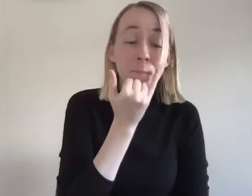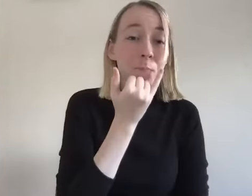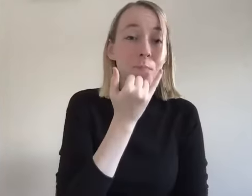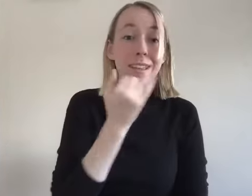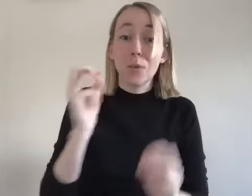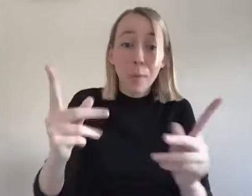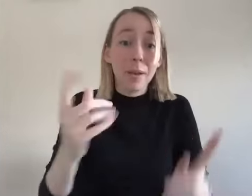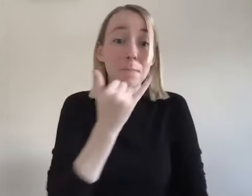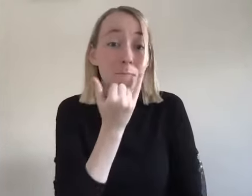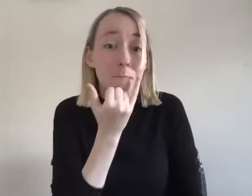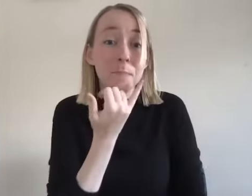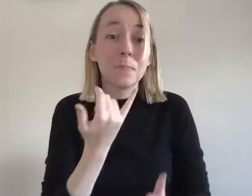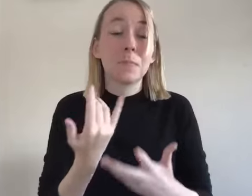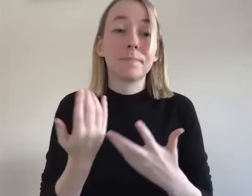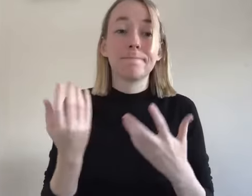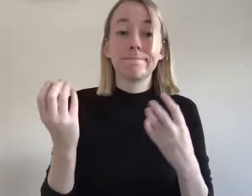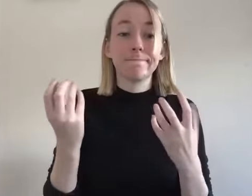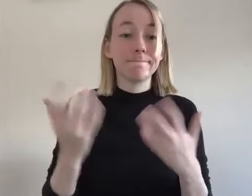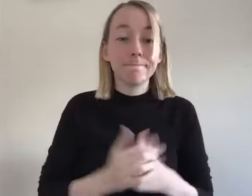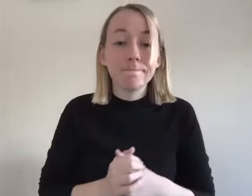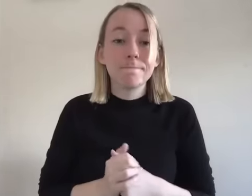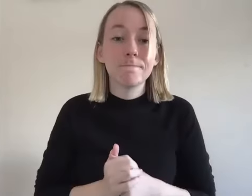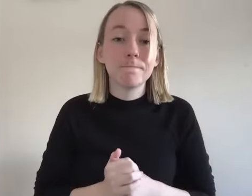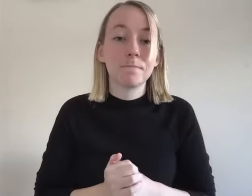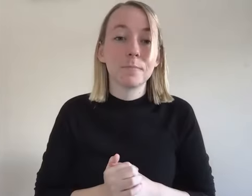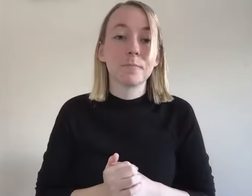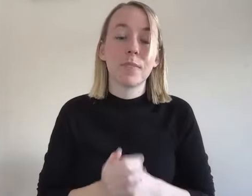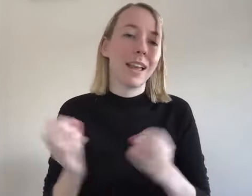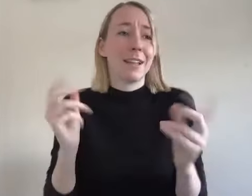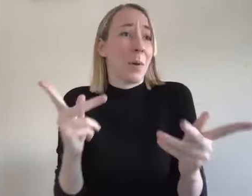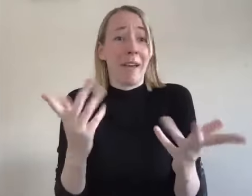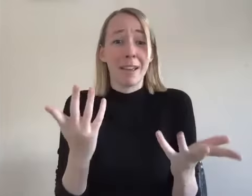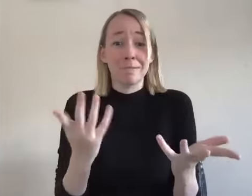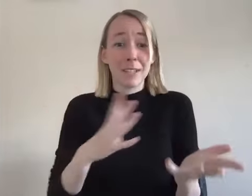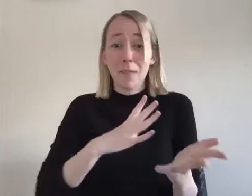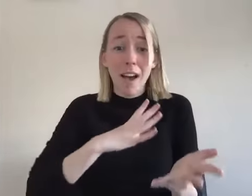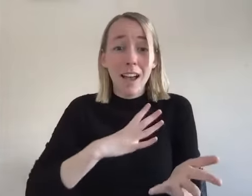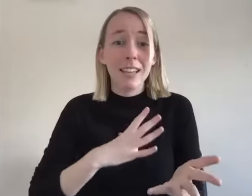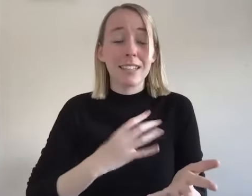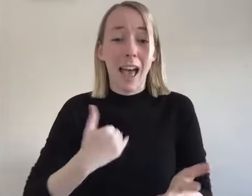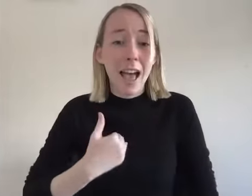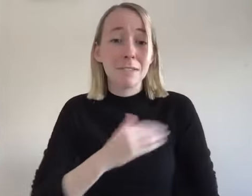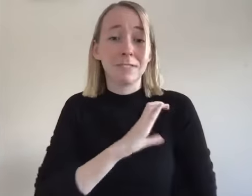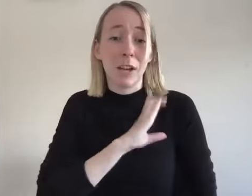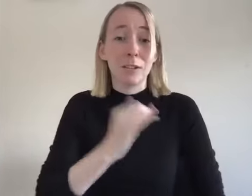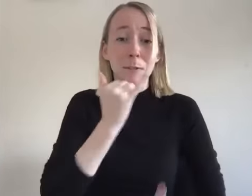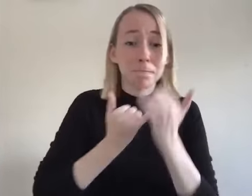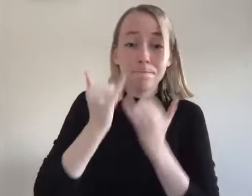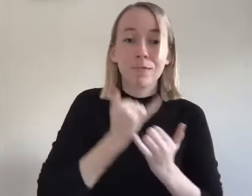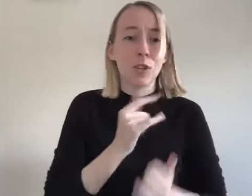it's okay to be wrong sometimes and it's okay to like it's okay to have like these character defects like y